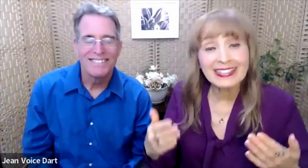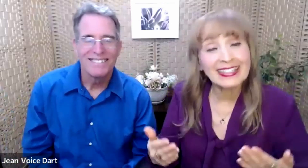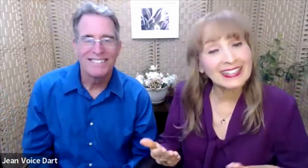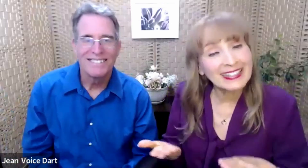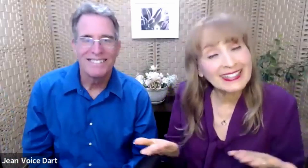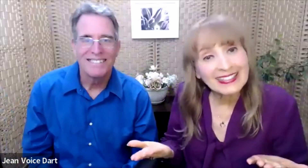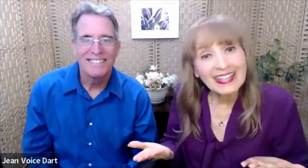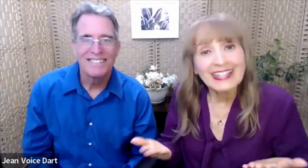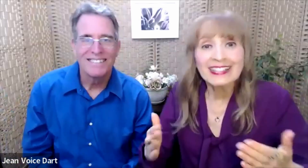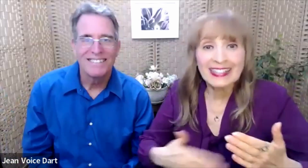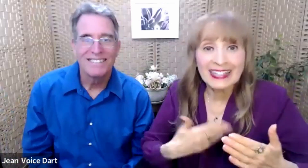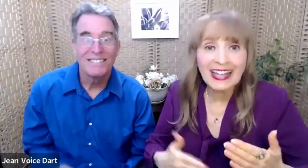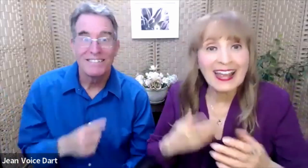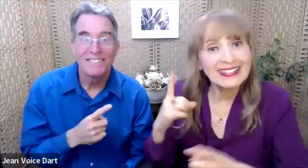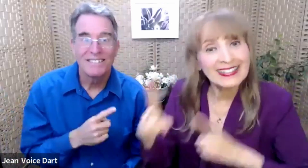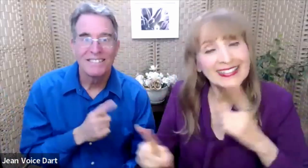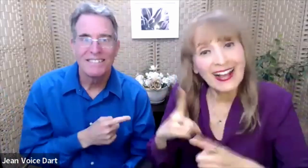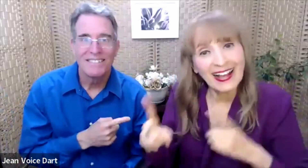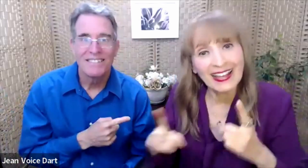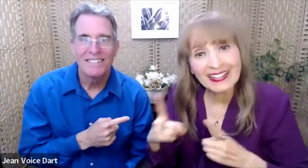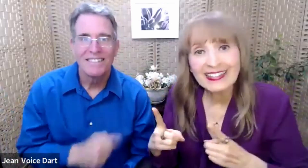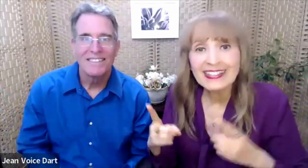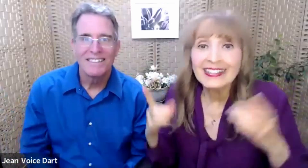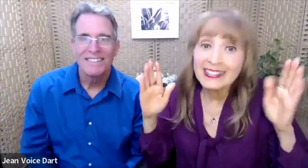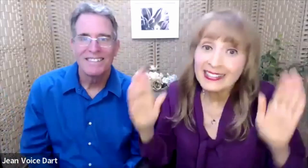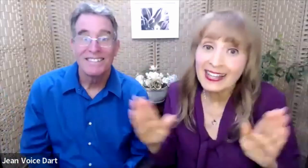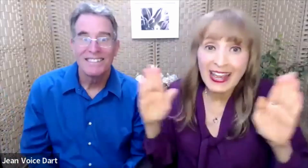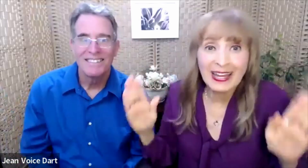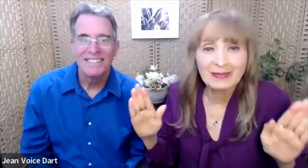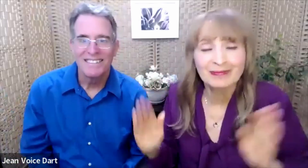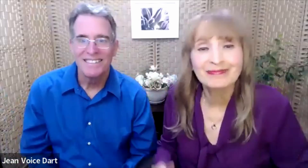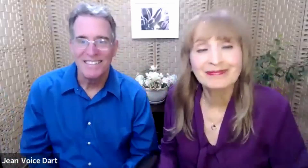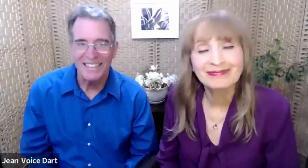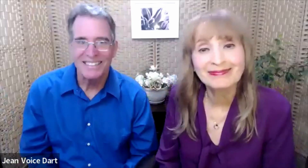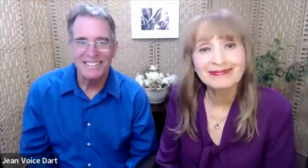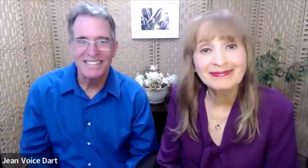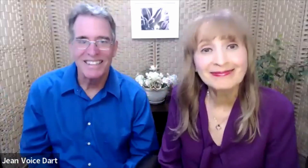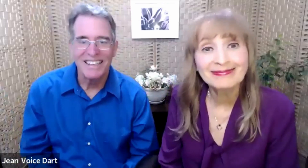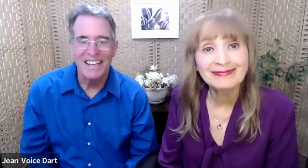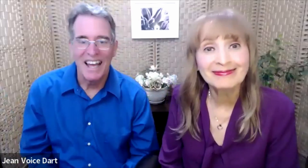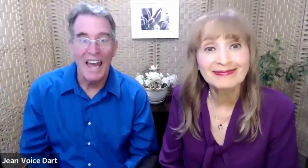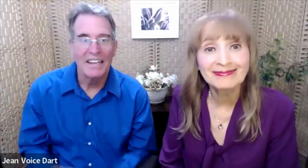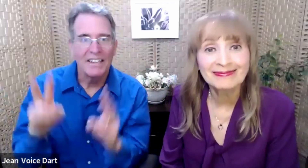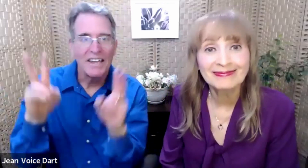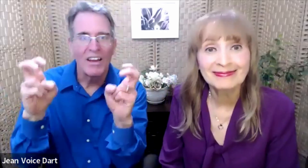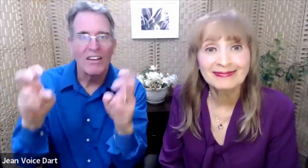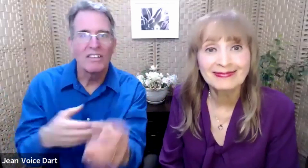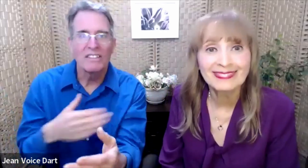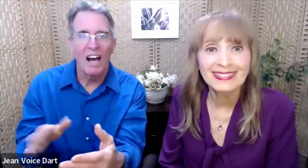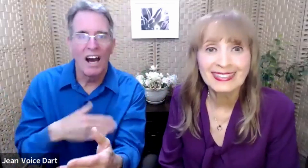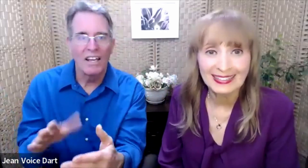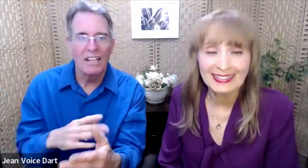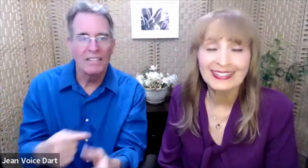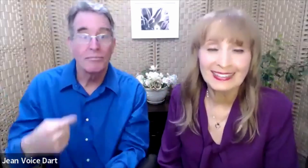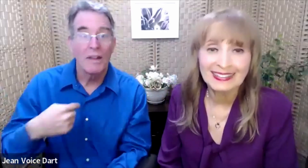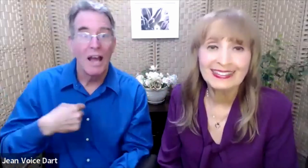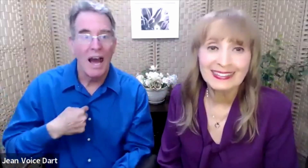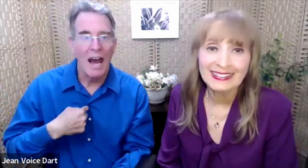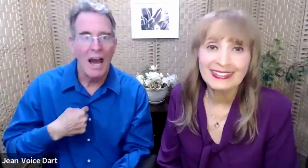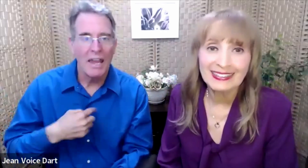is Sing and Sign Sunday. And the title of the song is I